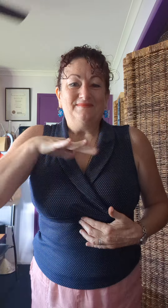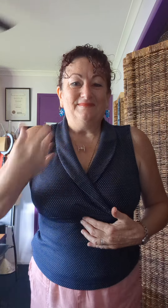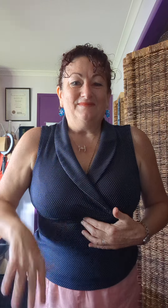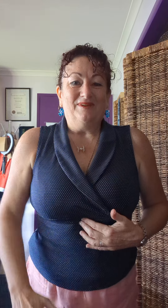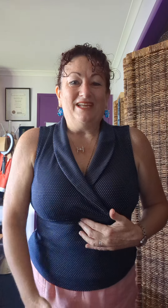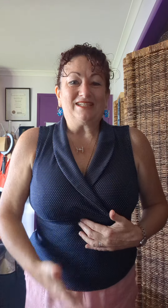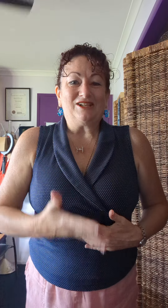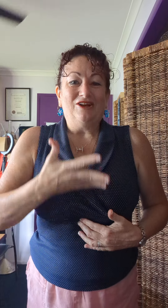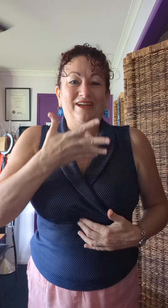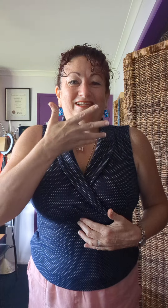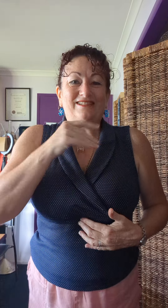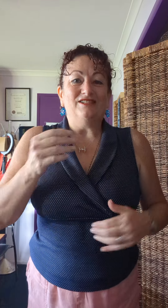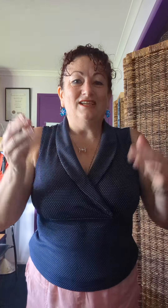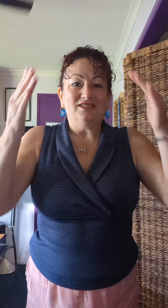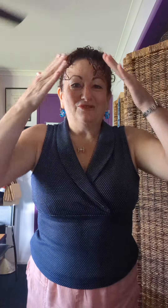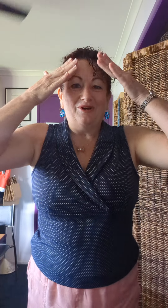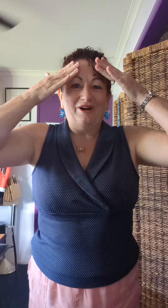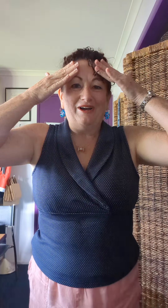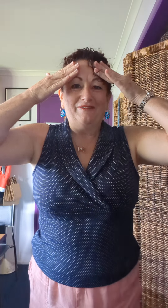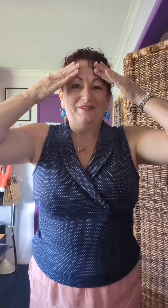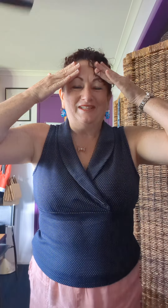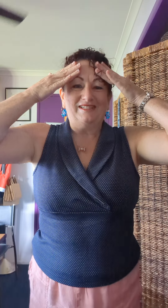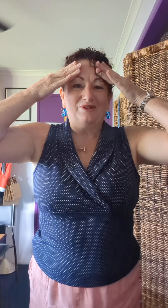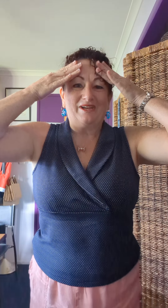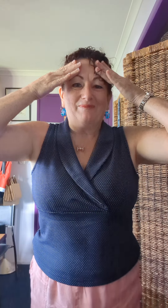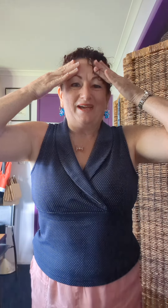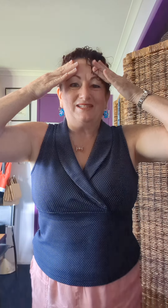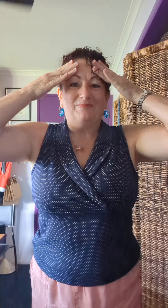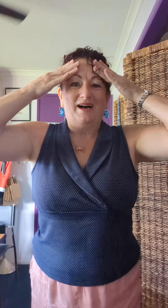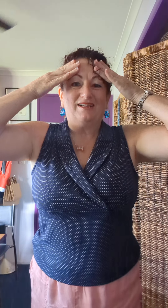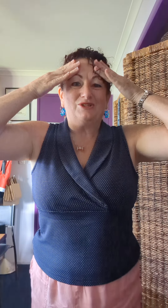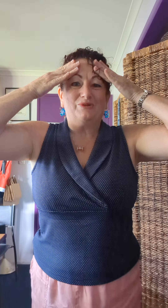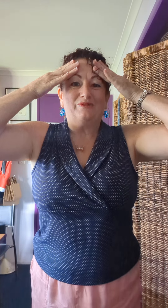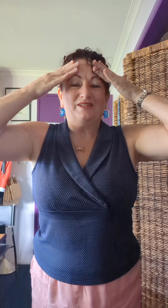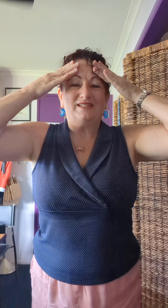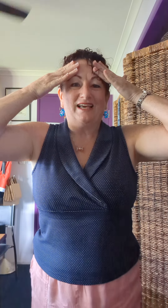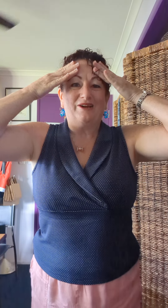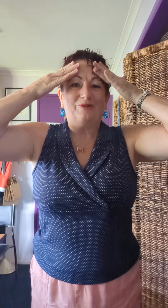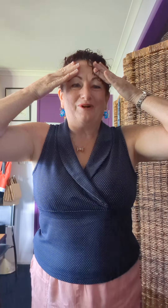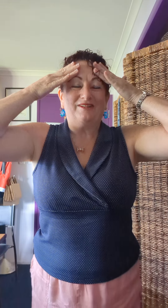The next client has just arrived, so I'll get back to part two of this later on.